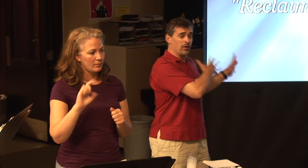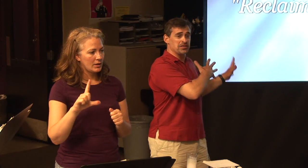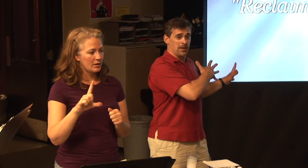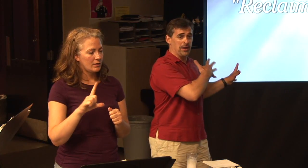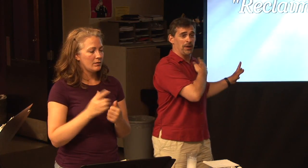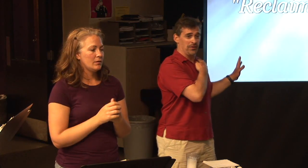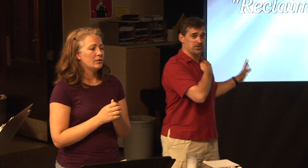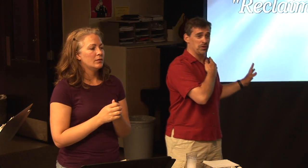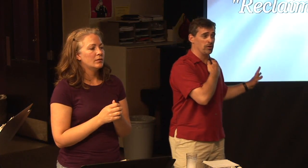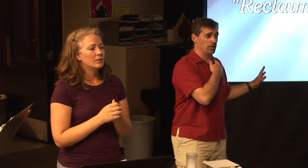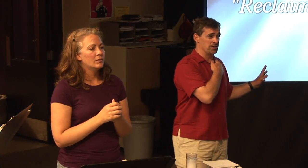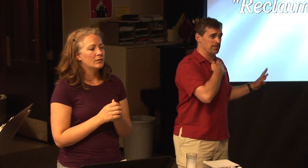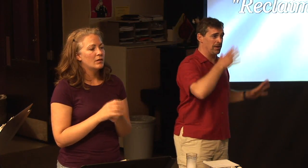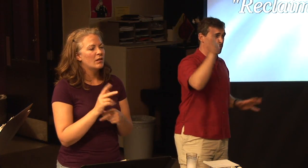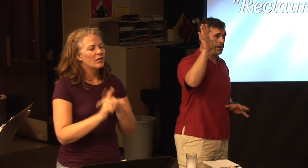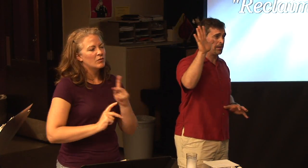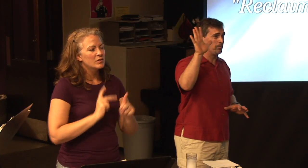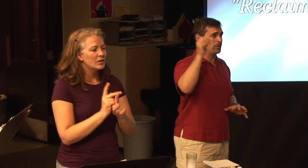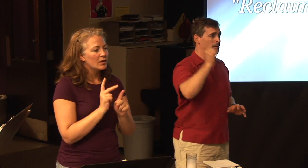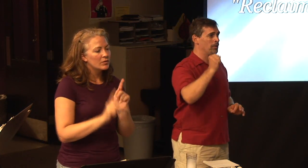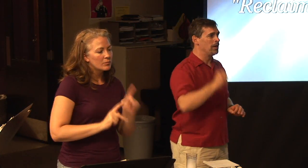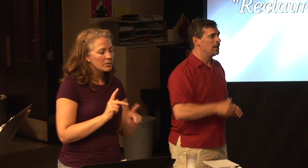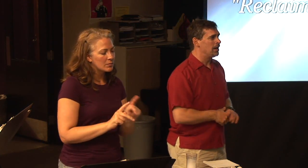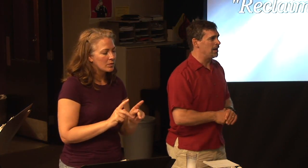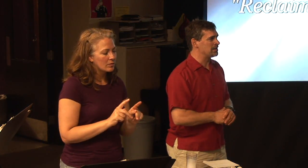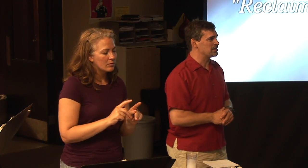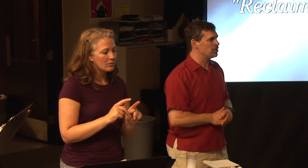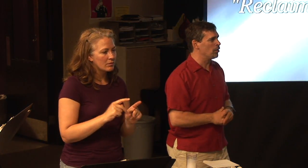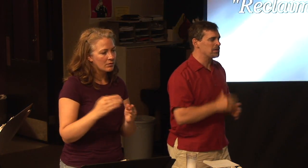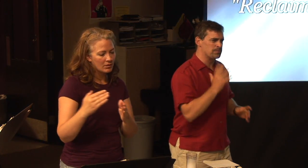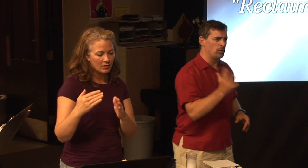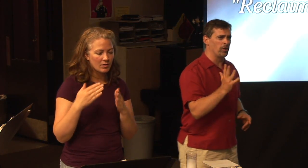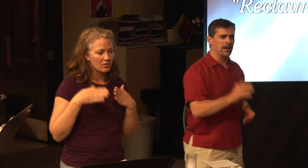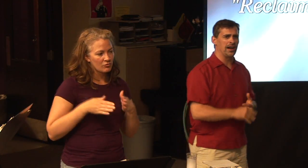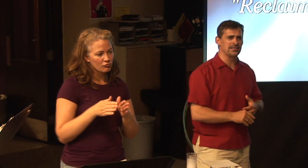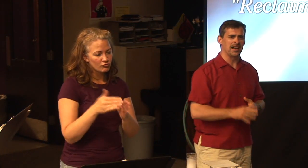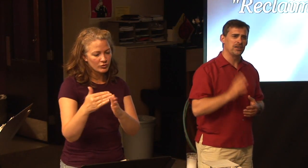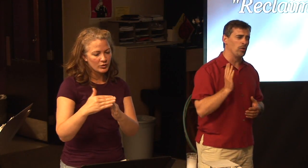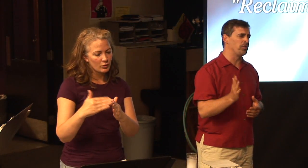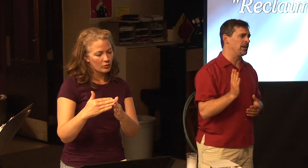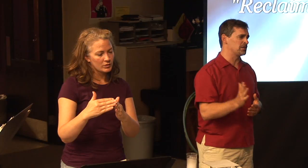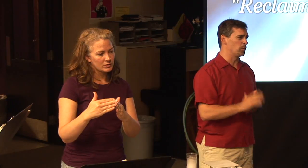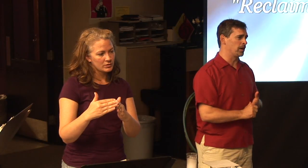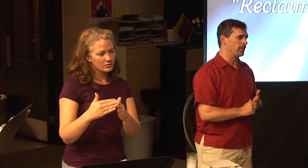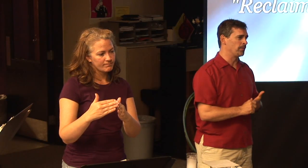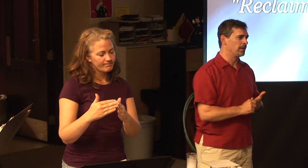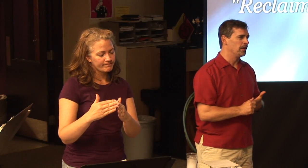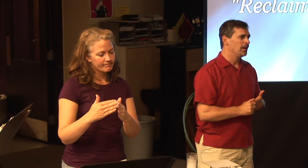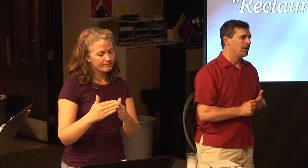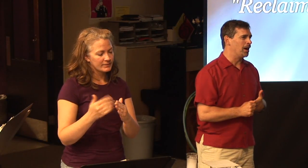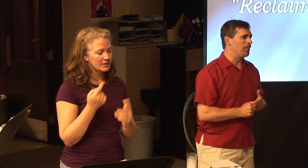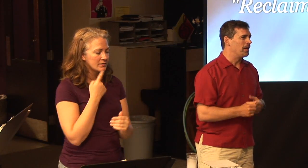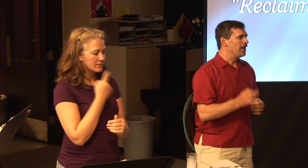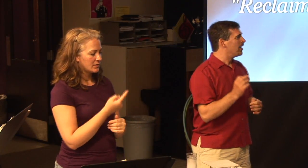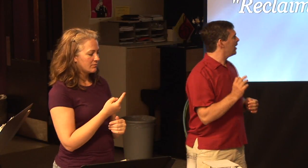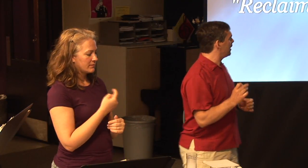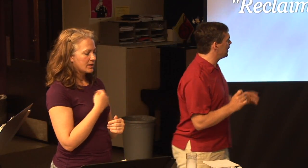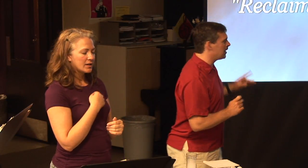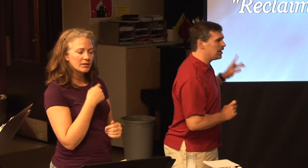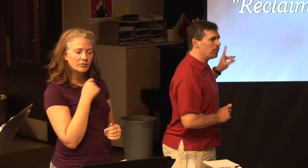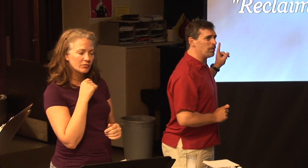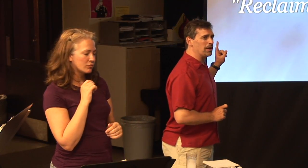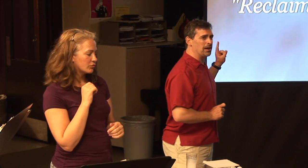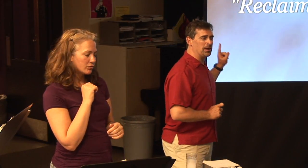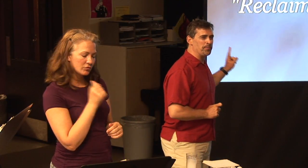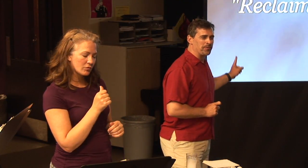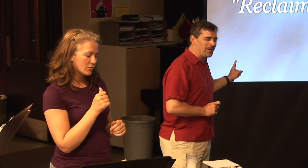of Kind of those kind of people on the street corners. Have you ever met them? You know? And he says, You know, Bullhorn Guys, I don't think it's working. And,